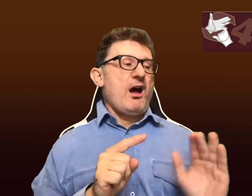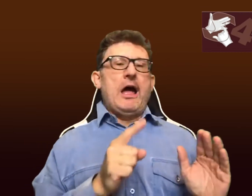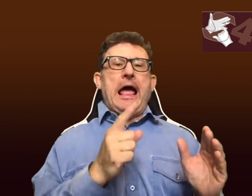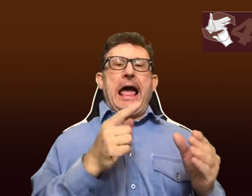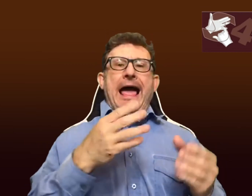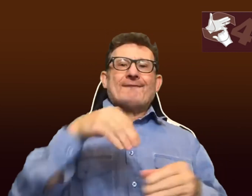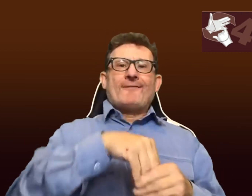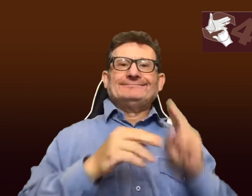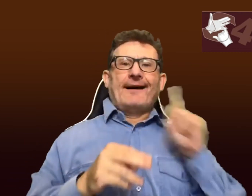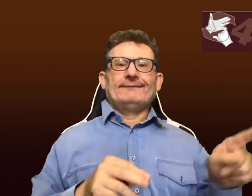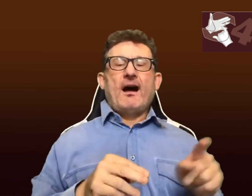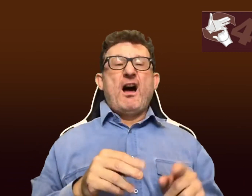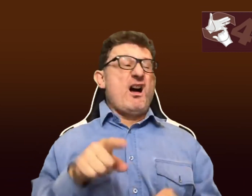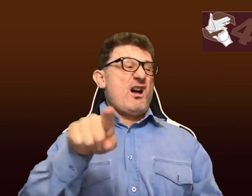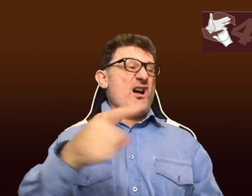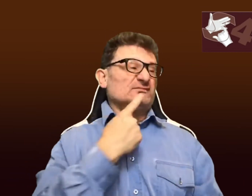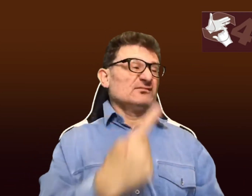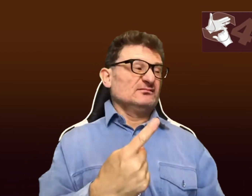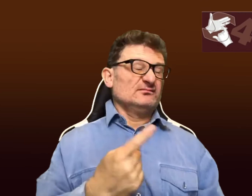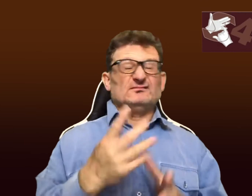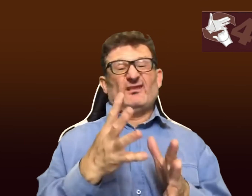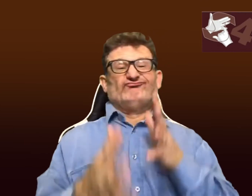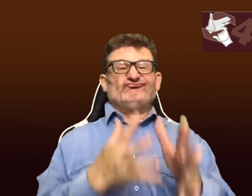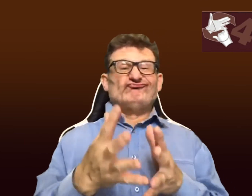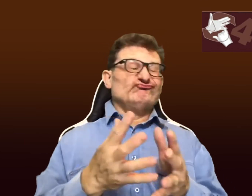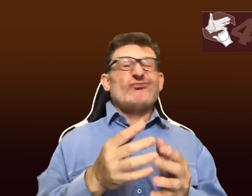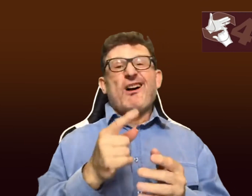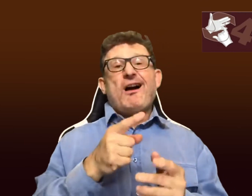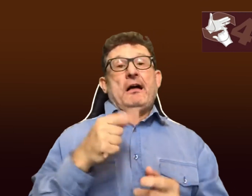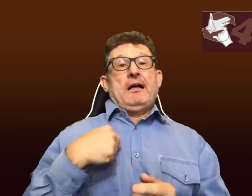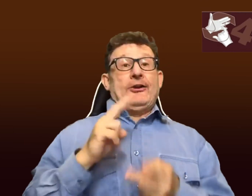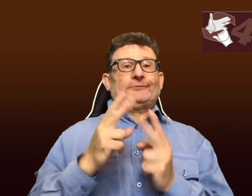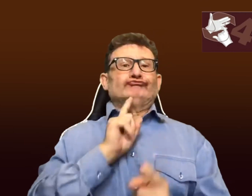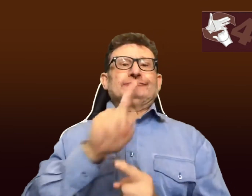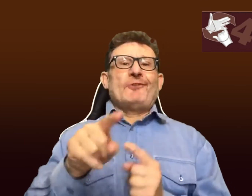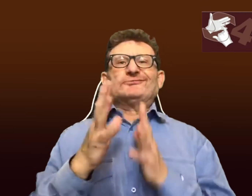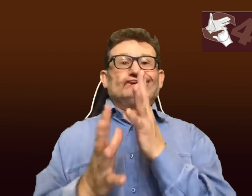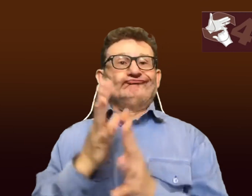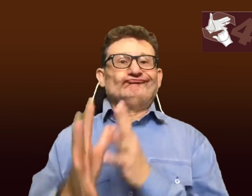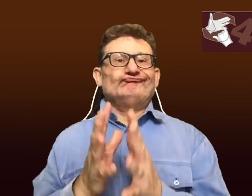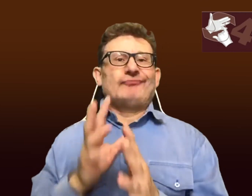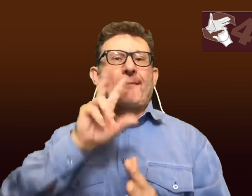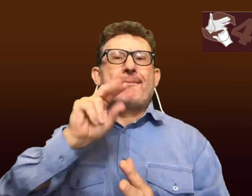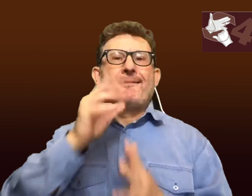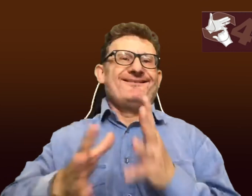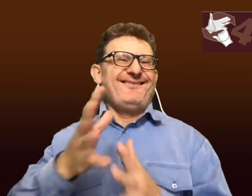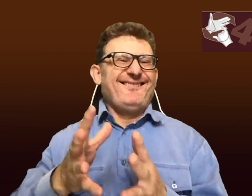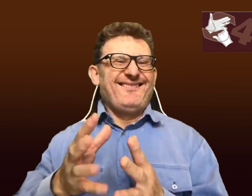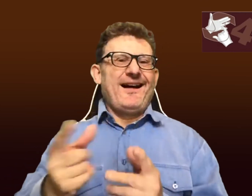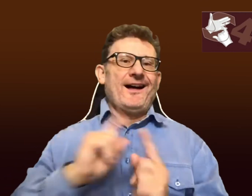therefore would step in and involve the deaf person and say, oh, this hearing person's saying this. And then the deaf person could respond and